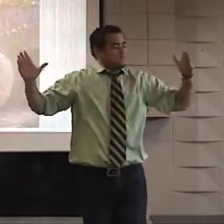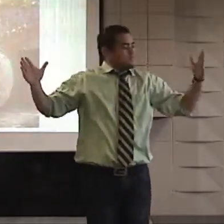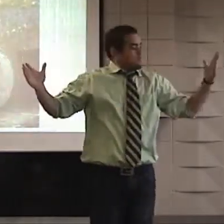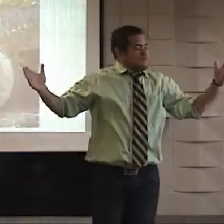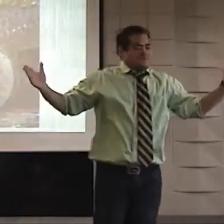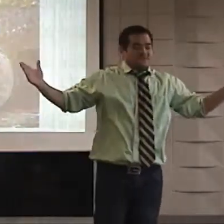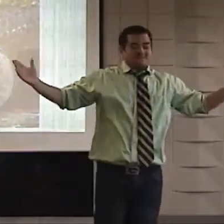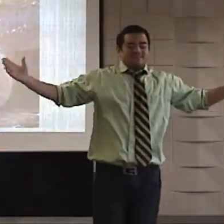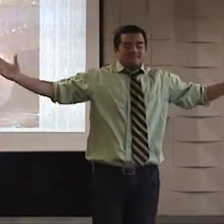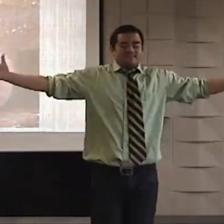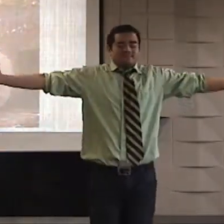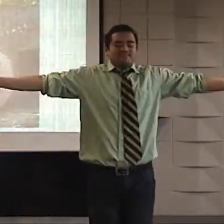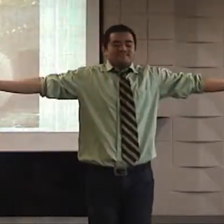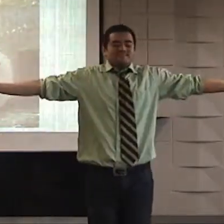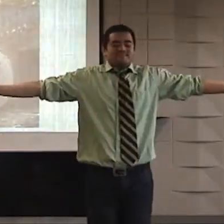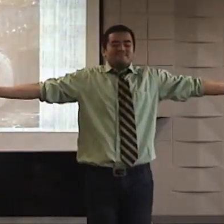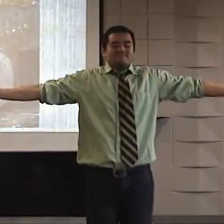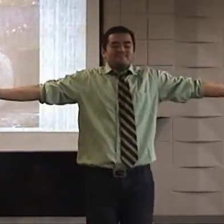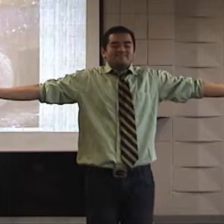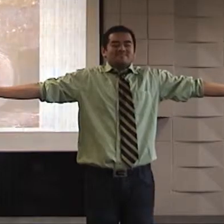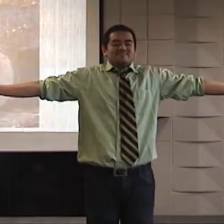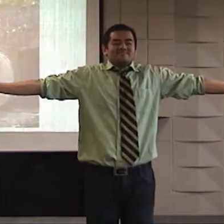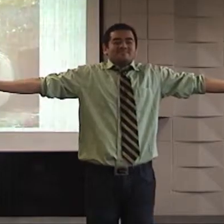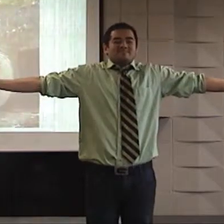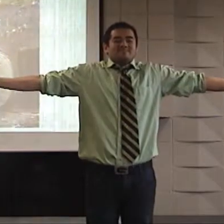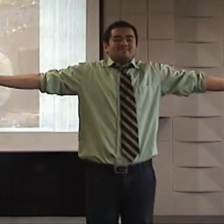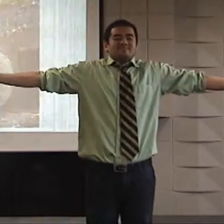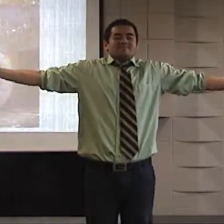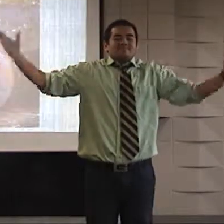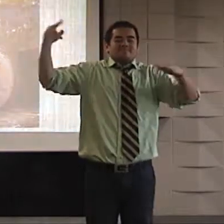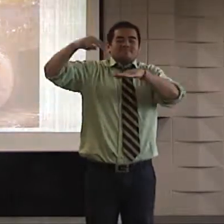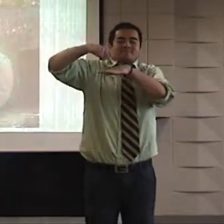And then, holding up his arms, he ascended into heaven.